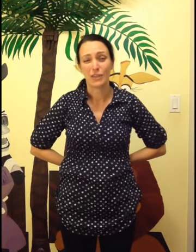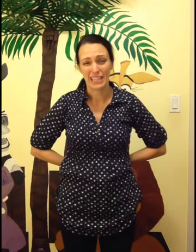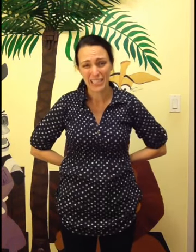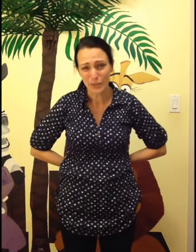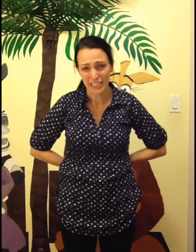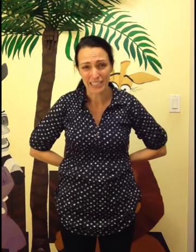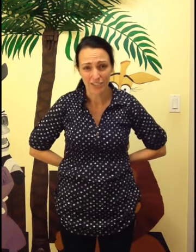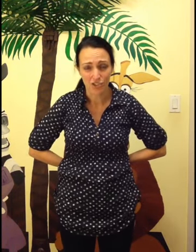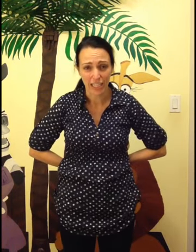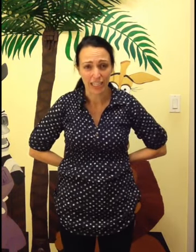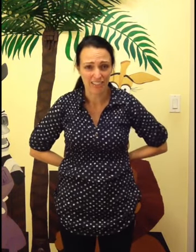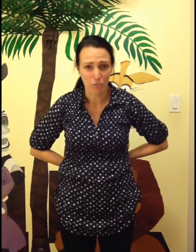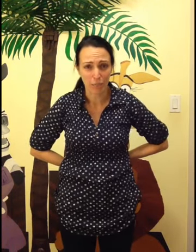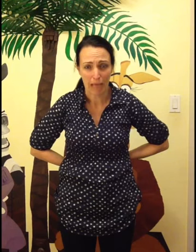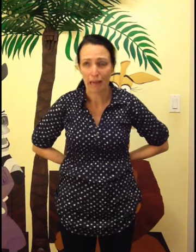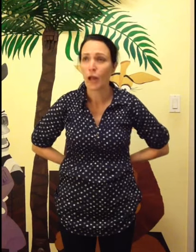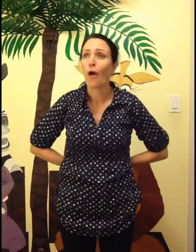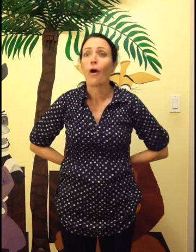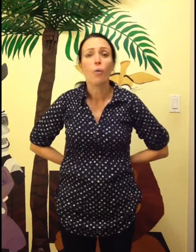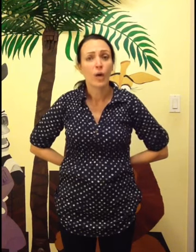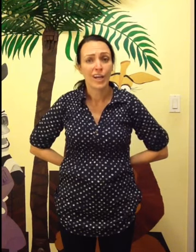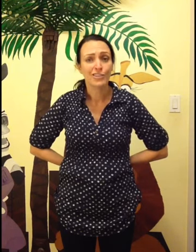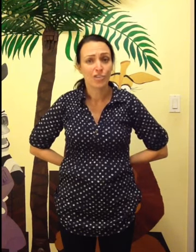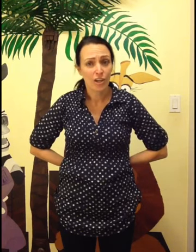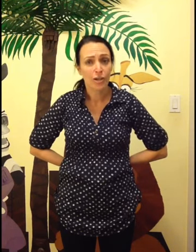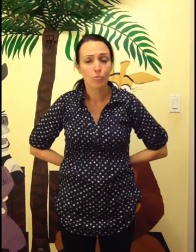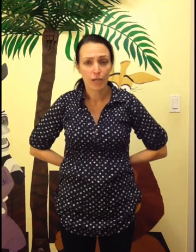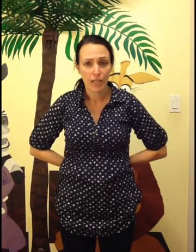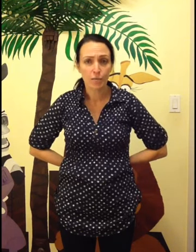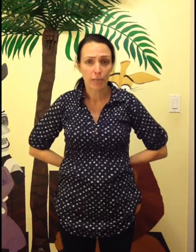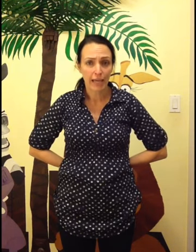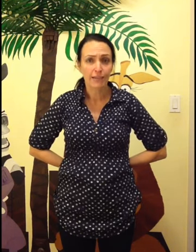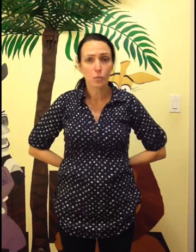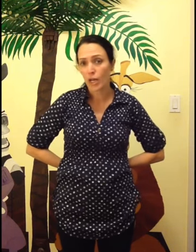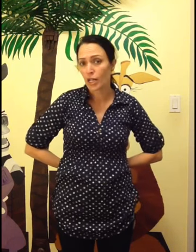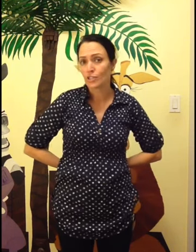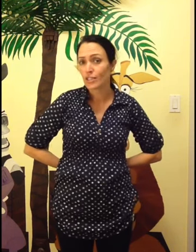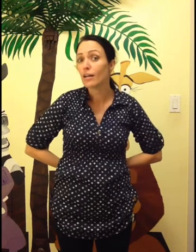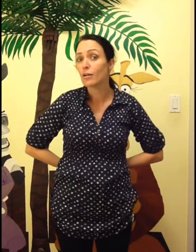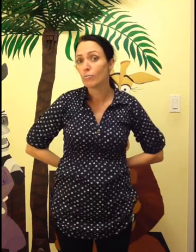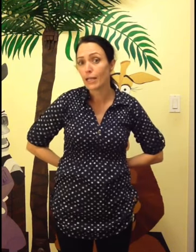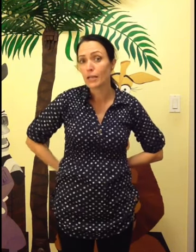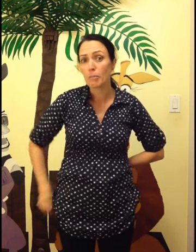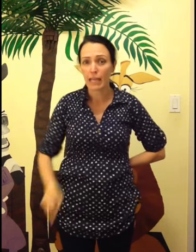this one is a little tricky is the ringman where's the ringman where's the ringman